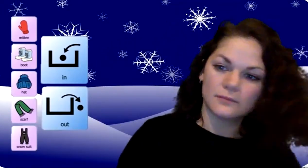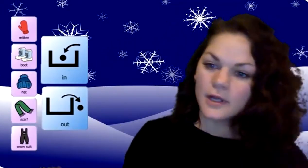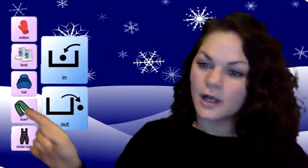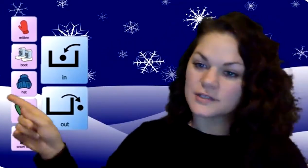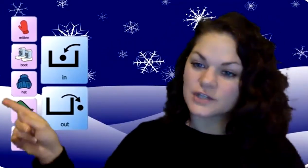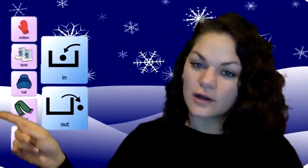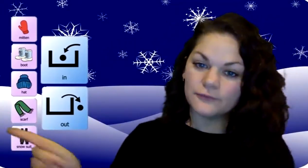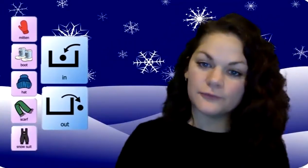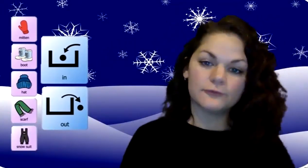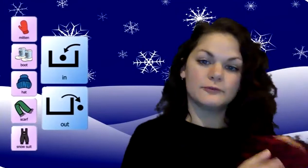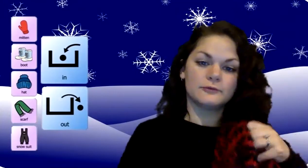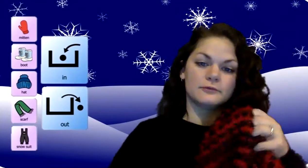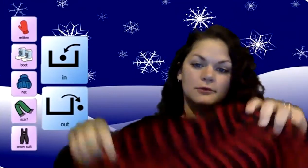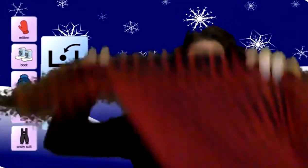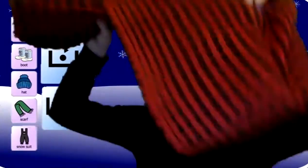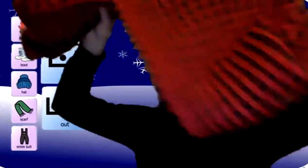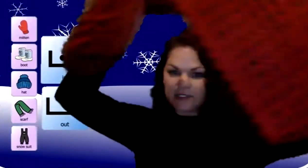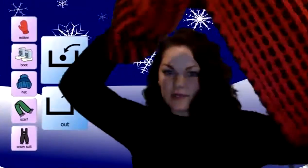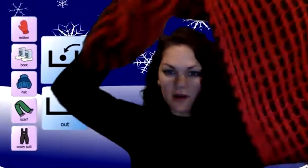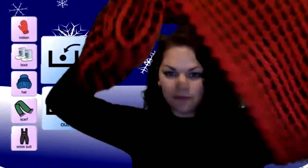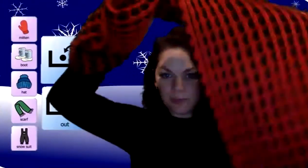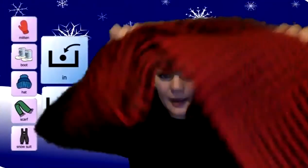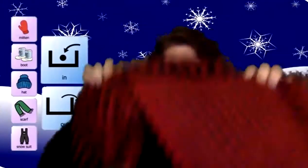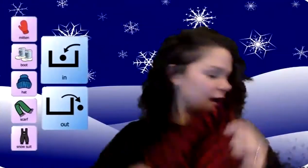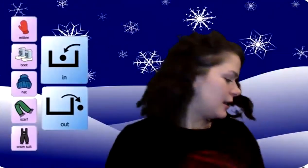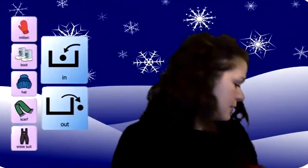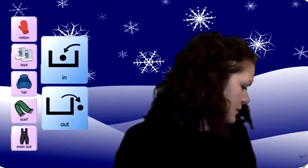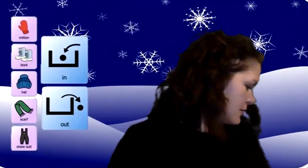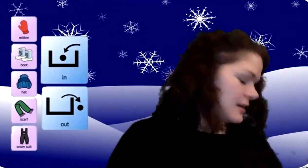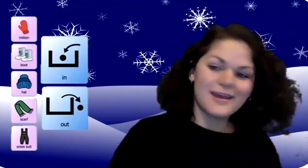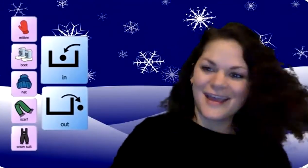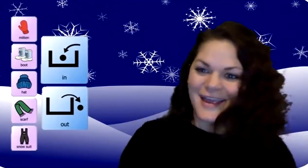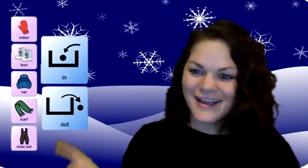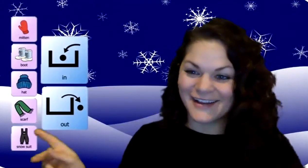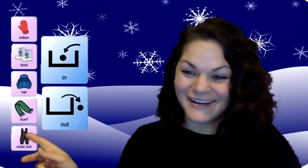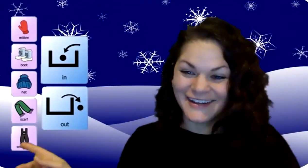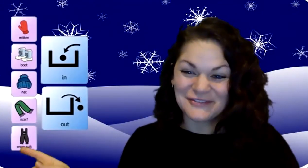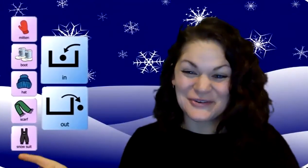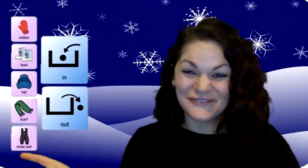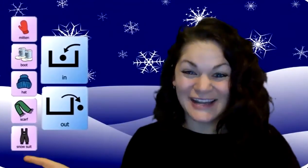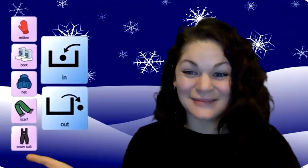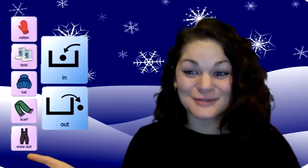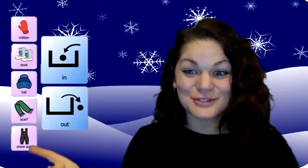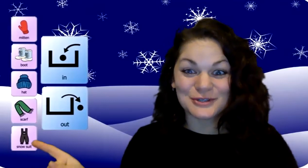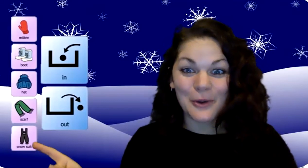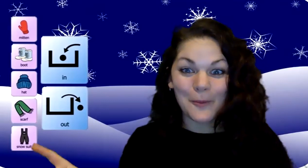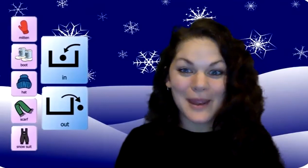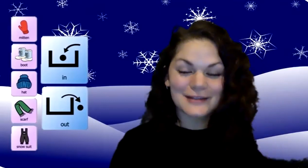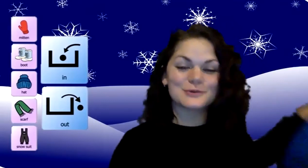A scarf. Here's my scarf, black and red. And if you can find them, some snow pants or